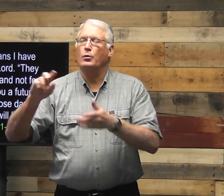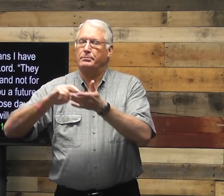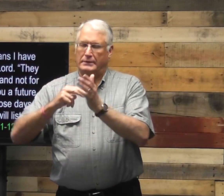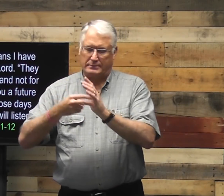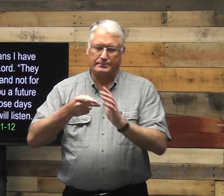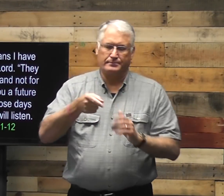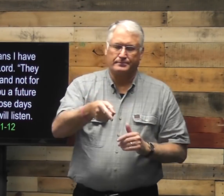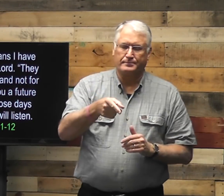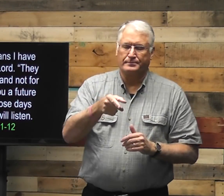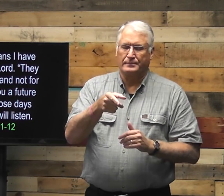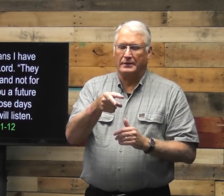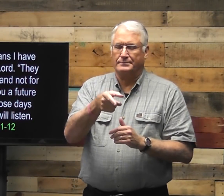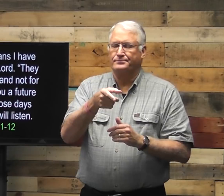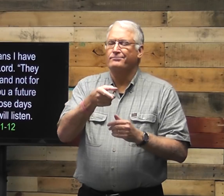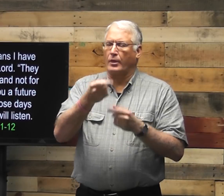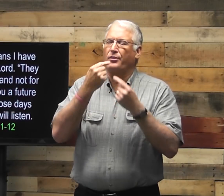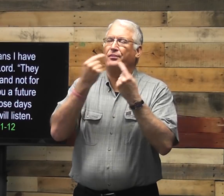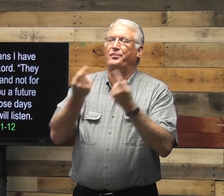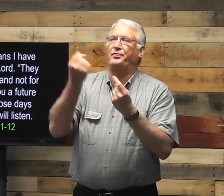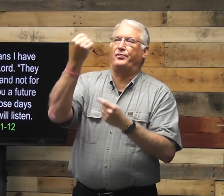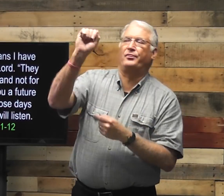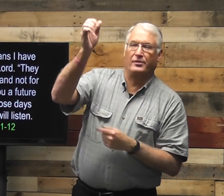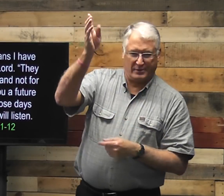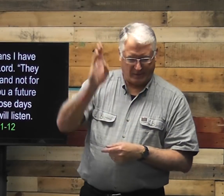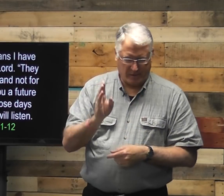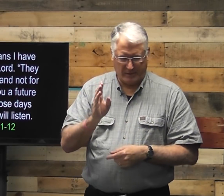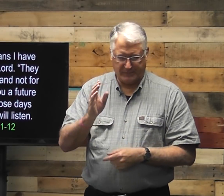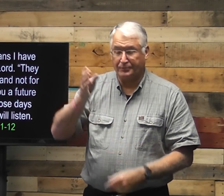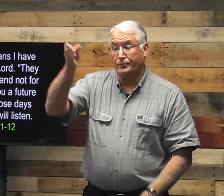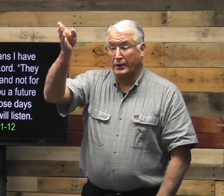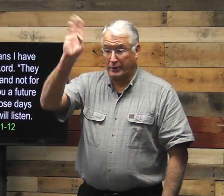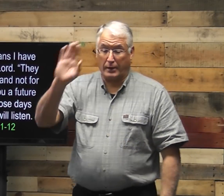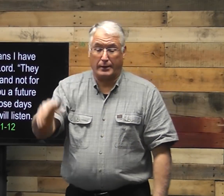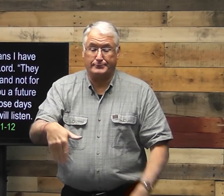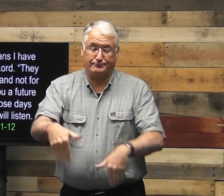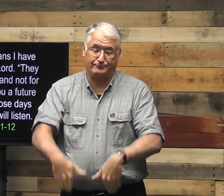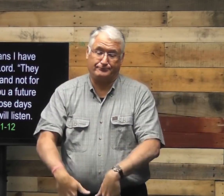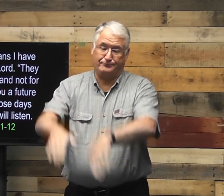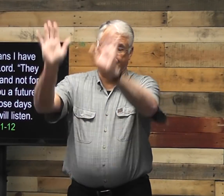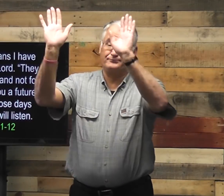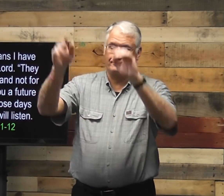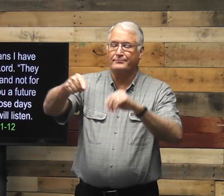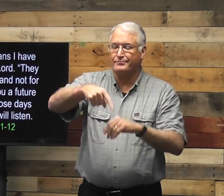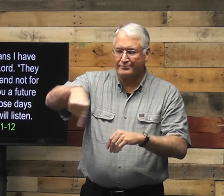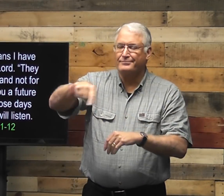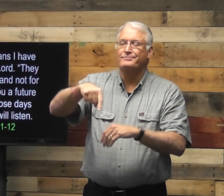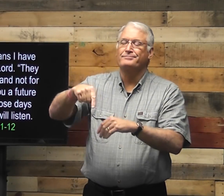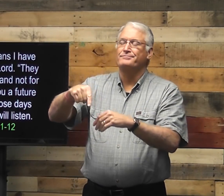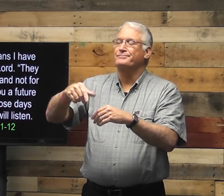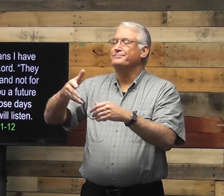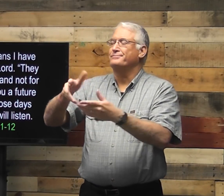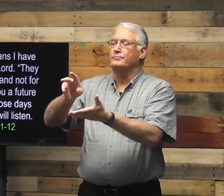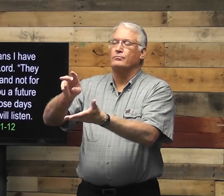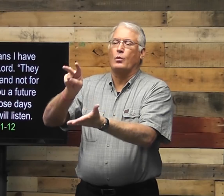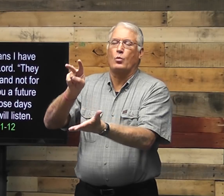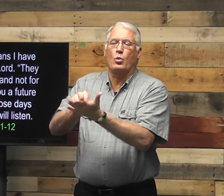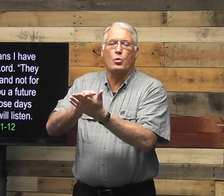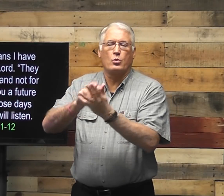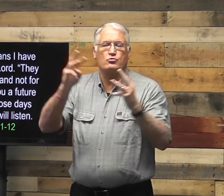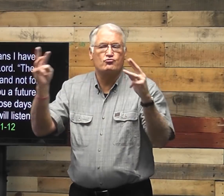in exile, meaning they were sitting in rebellion against God, and God allowed for them to